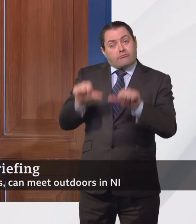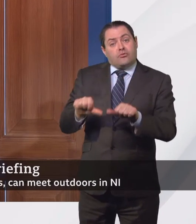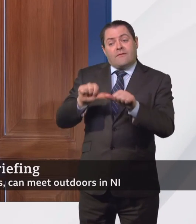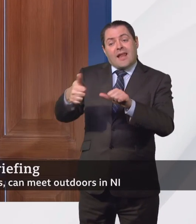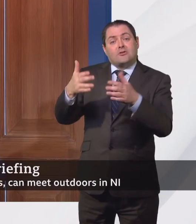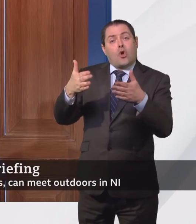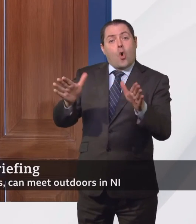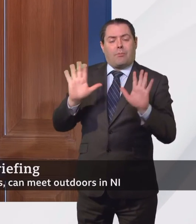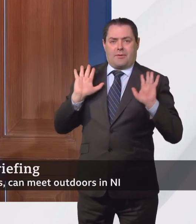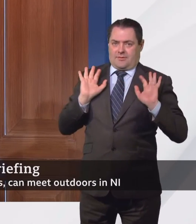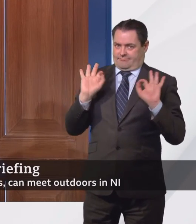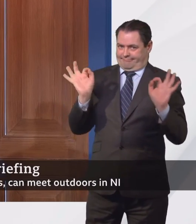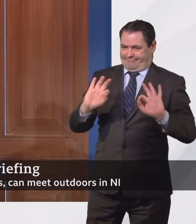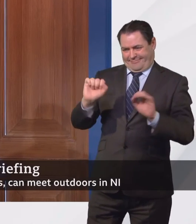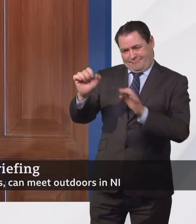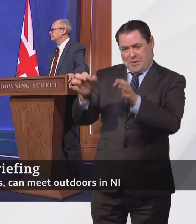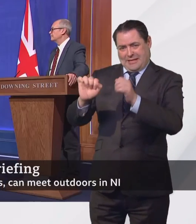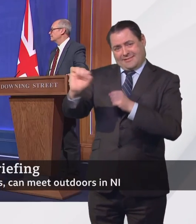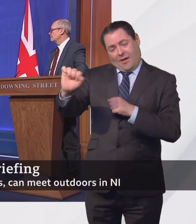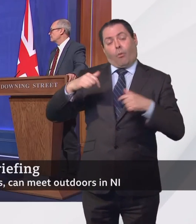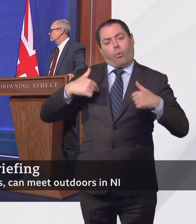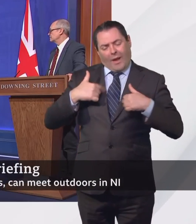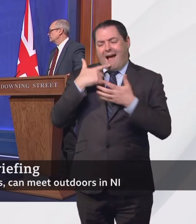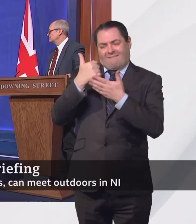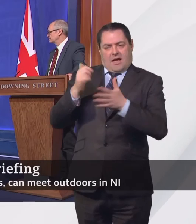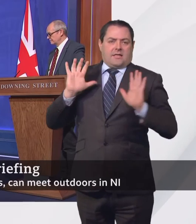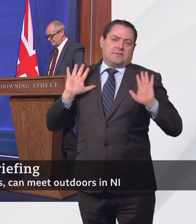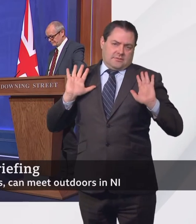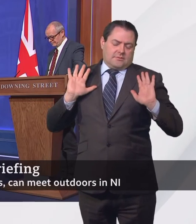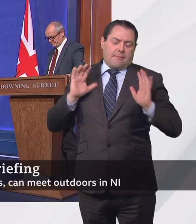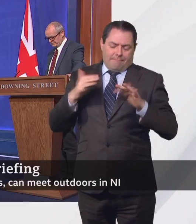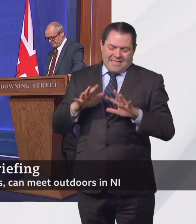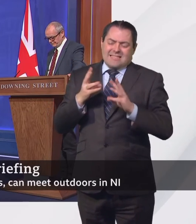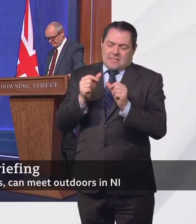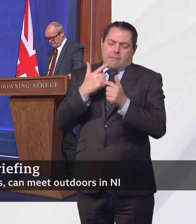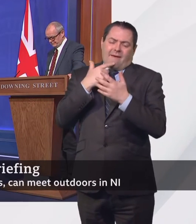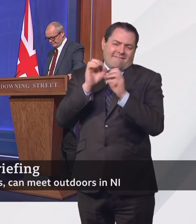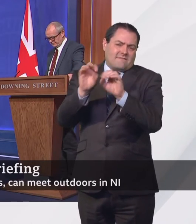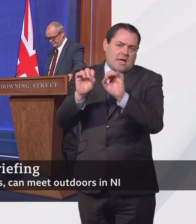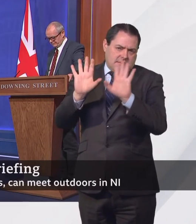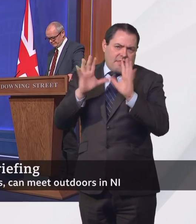technical advice to ministers. Thanks very much, Hugh Colton and ITV.